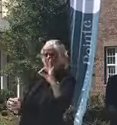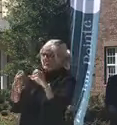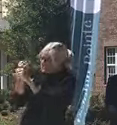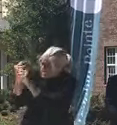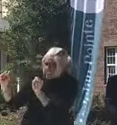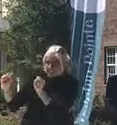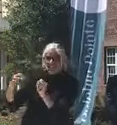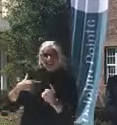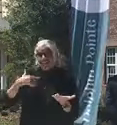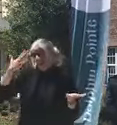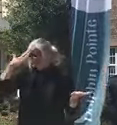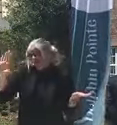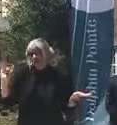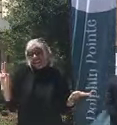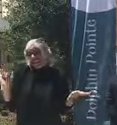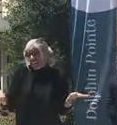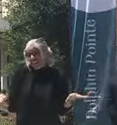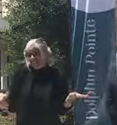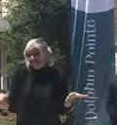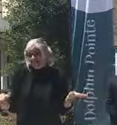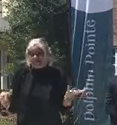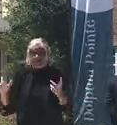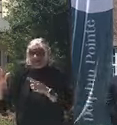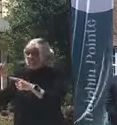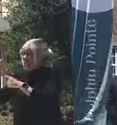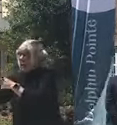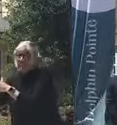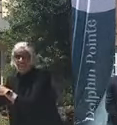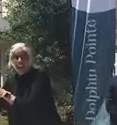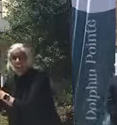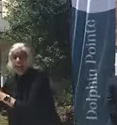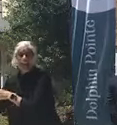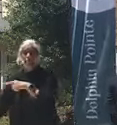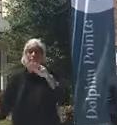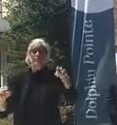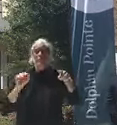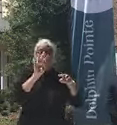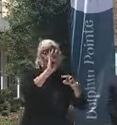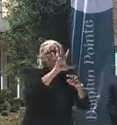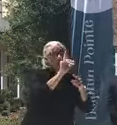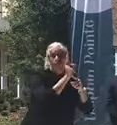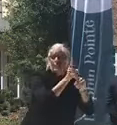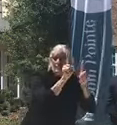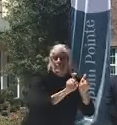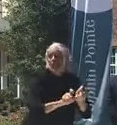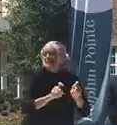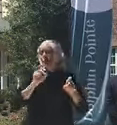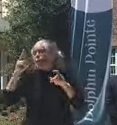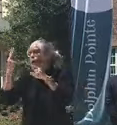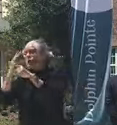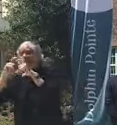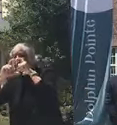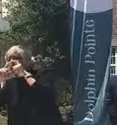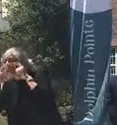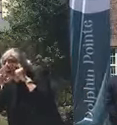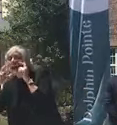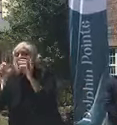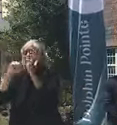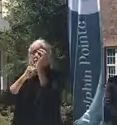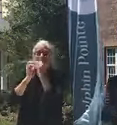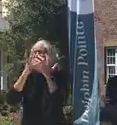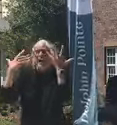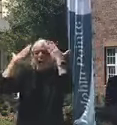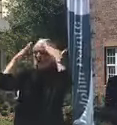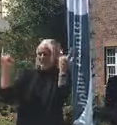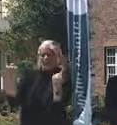know whether that's an Abbott Labs instant test, a Cepheid 45-minute test. Maybe it's just wearing the PPE. But I think we've got to